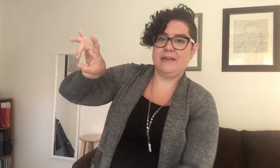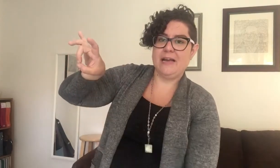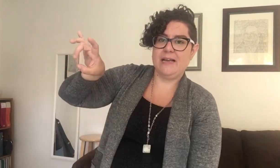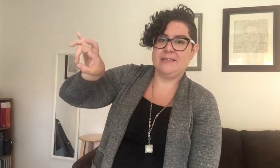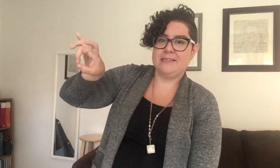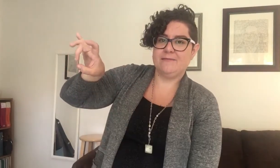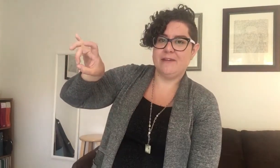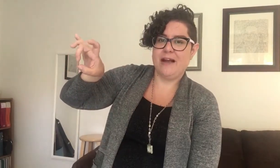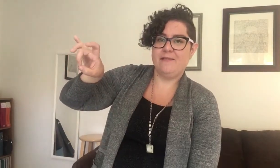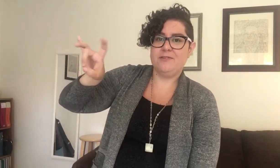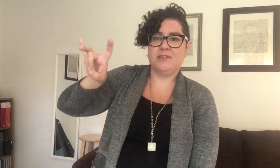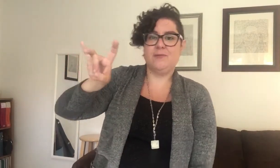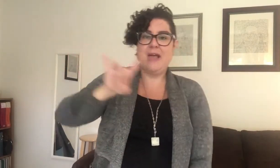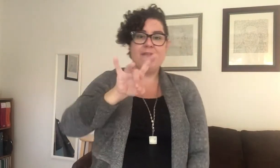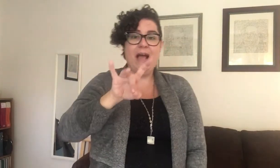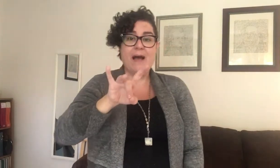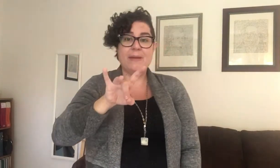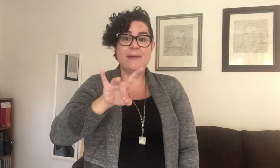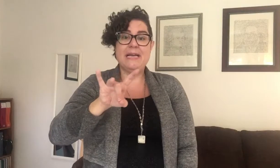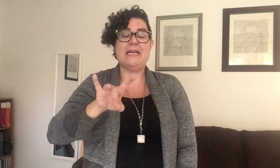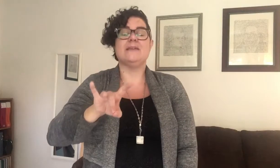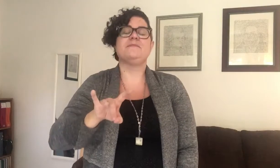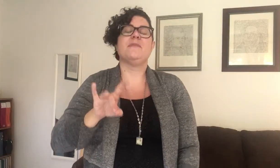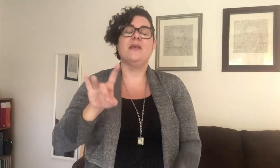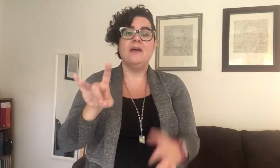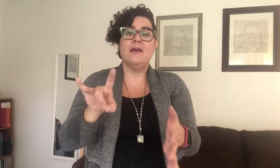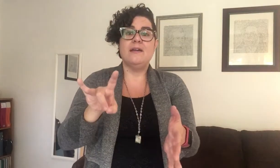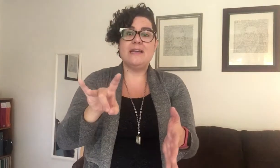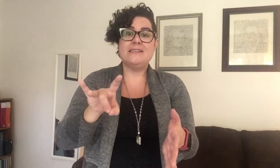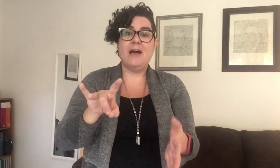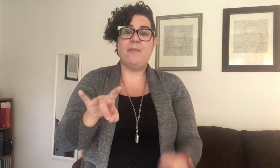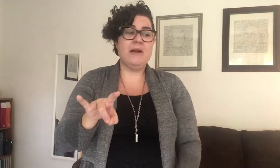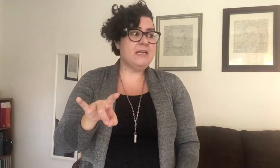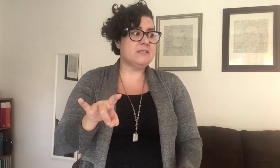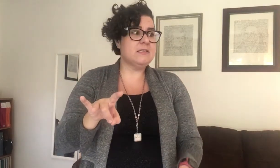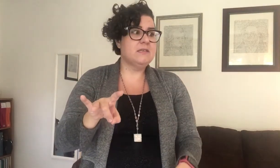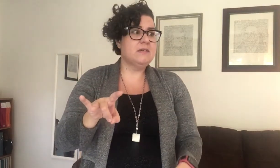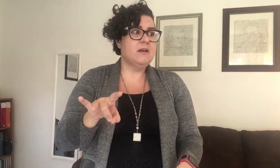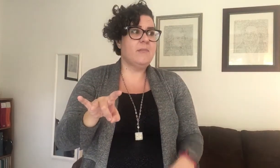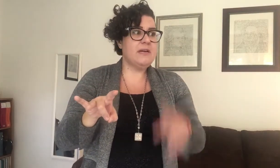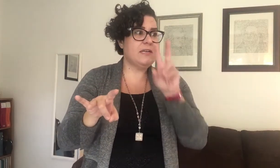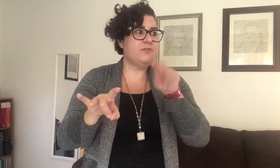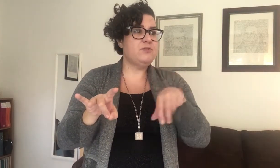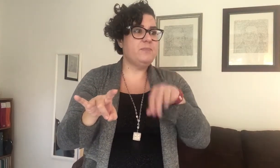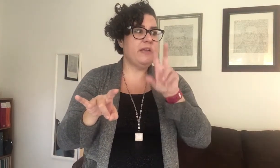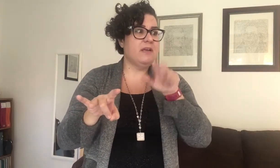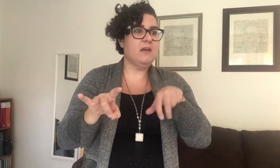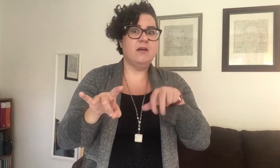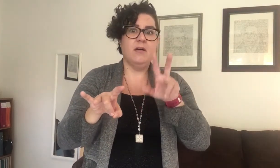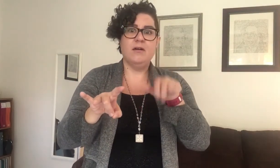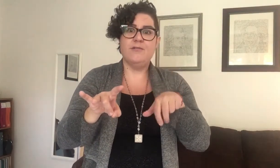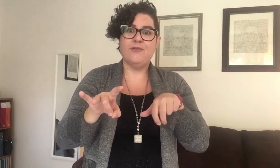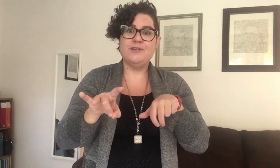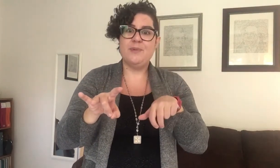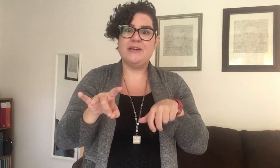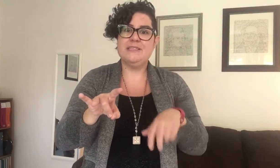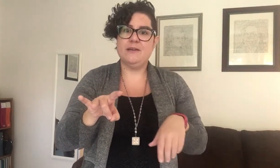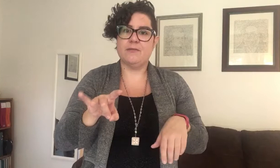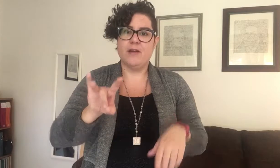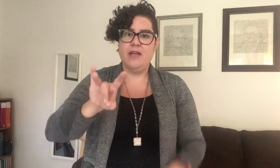nice and round so that we have a happy bunny. Next up, bunnies. Bunnies have two big front buck teeth, right?